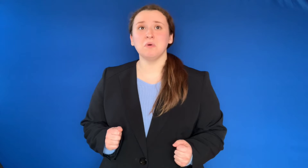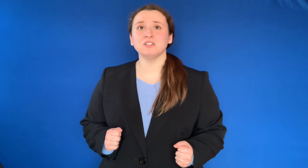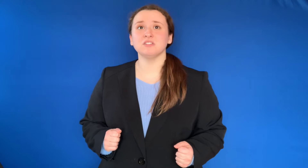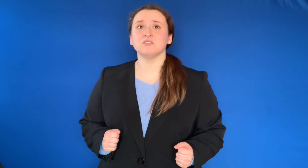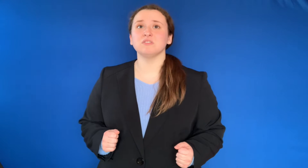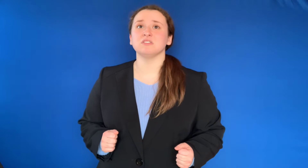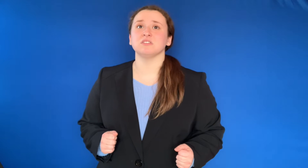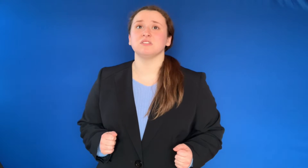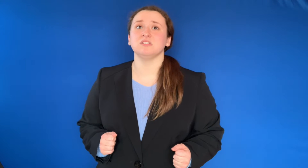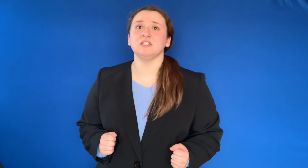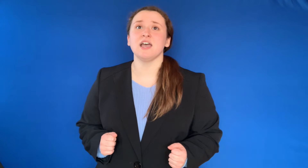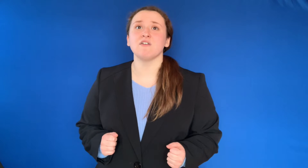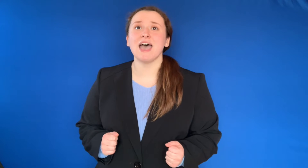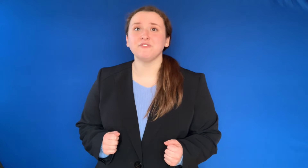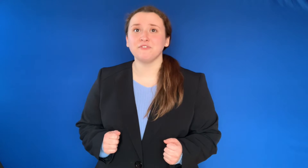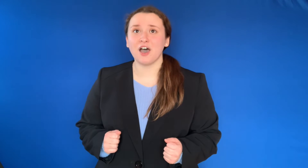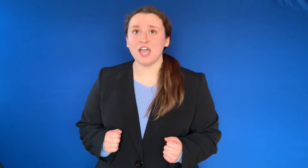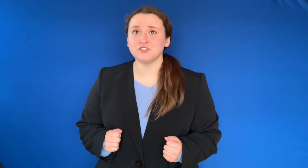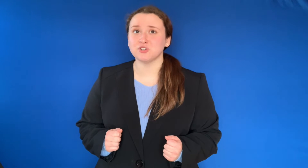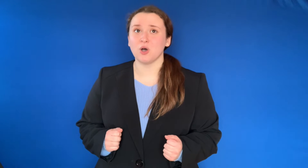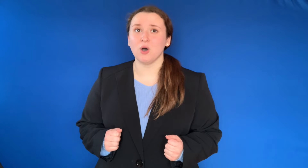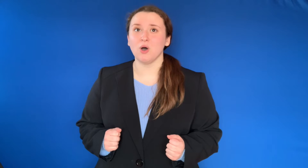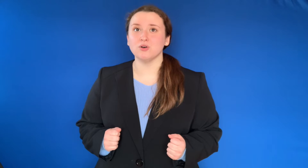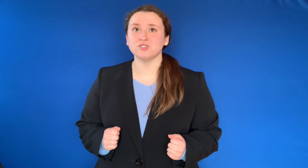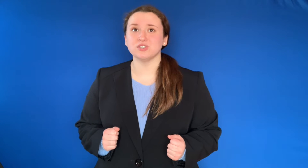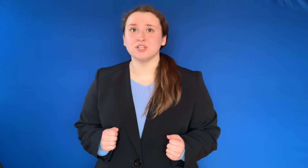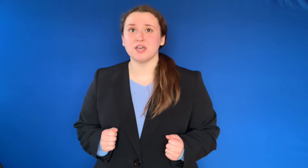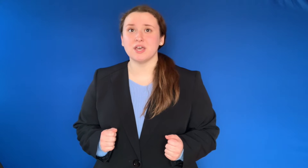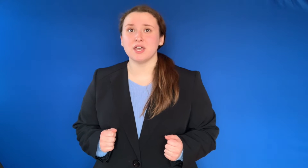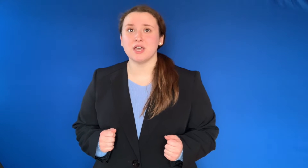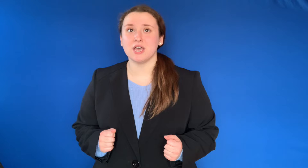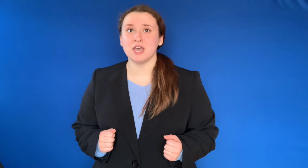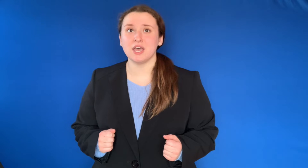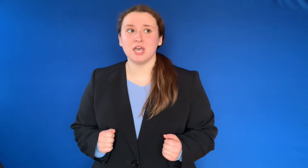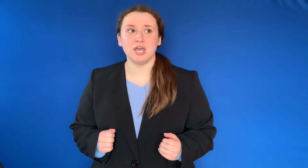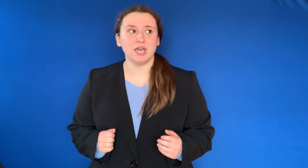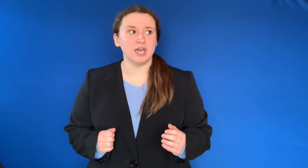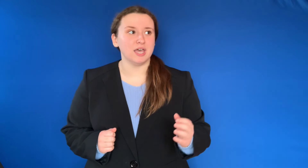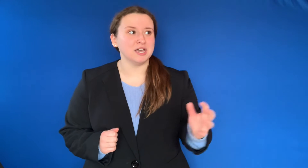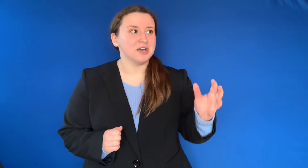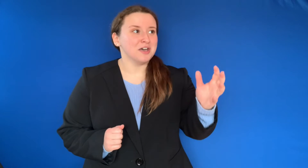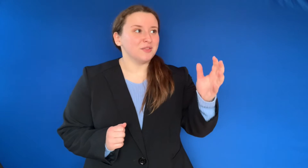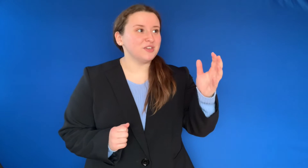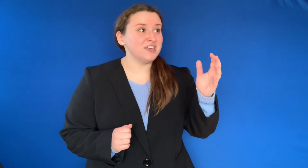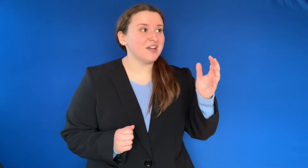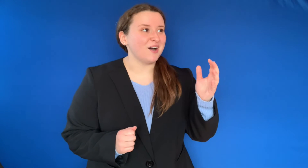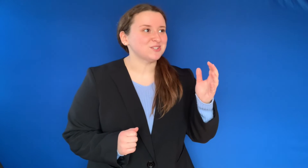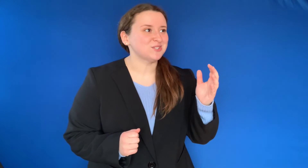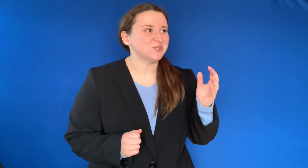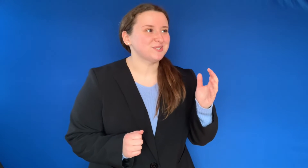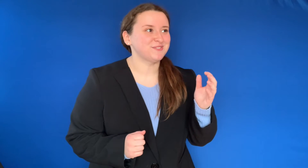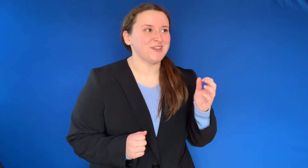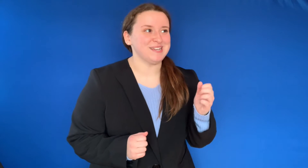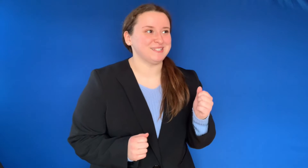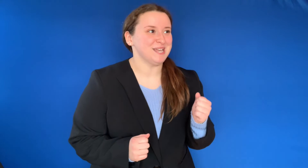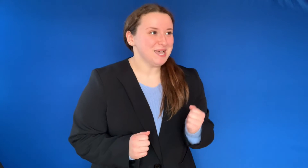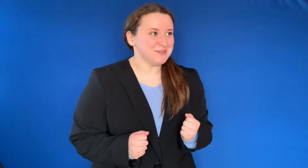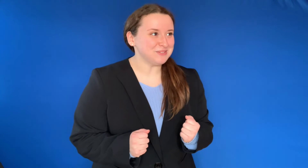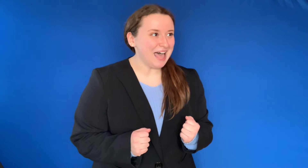once used to stare at five shows a day. The usher's face in black